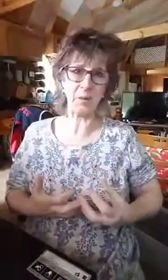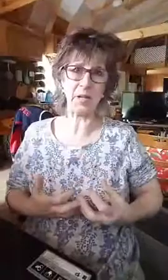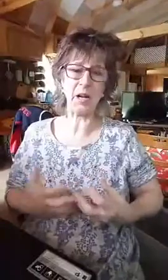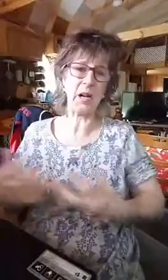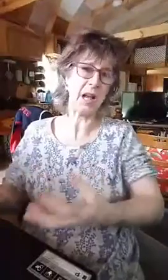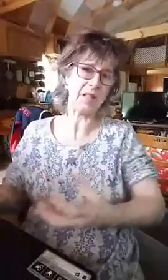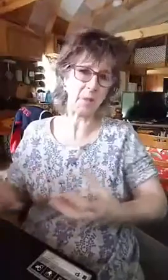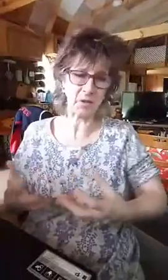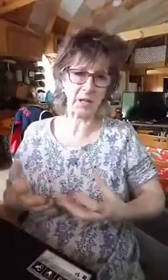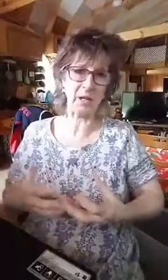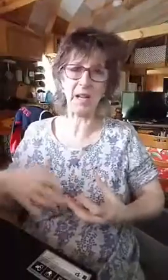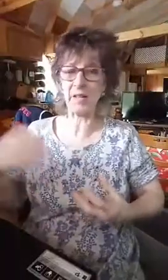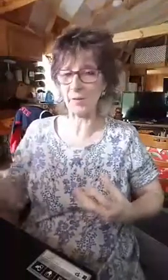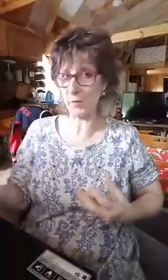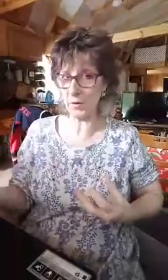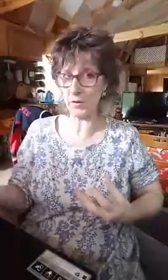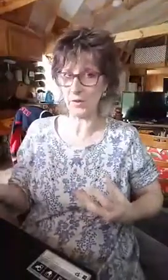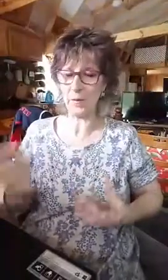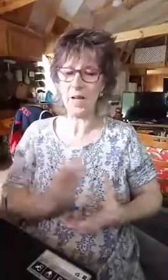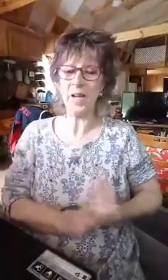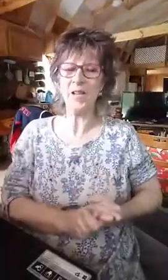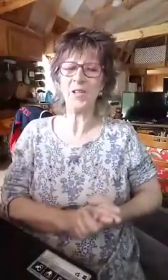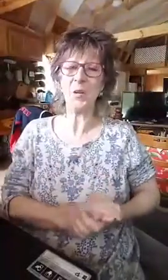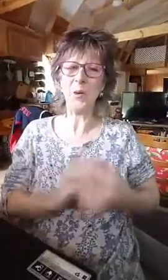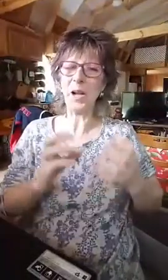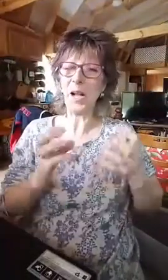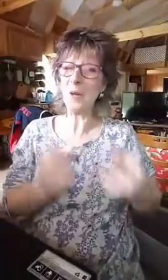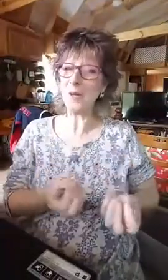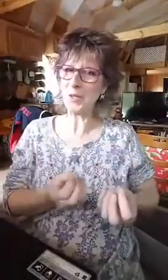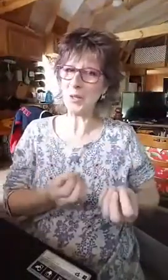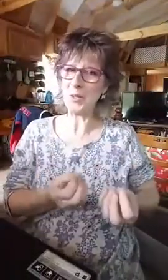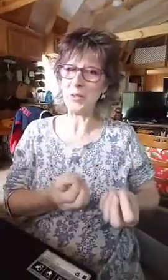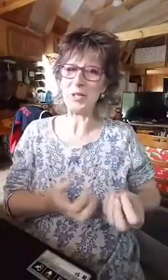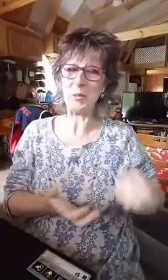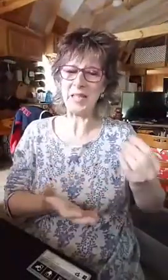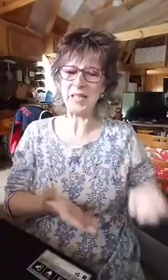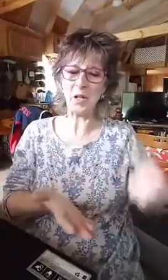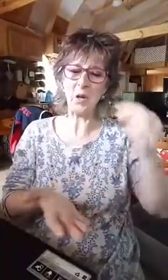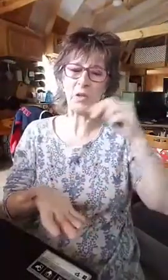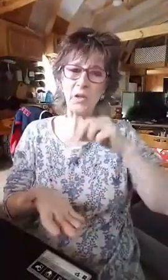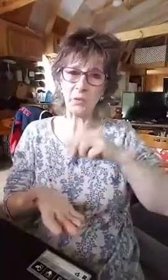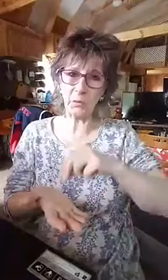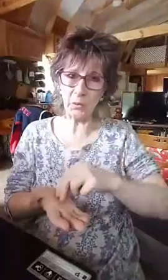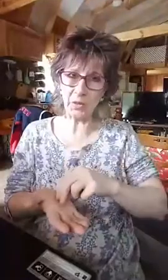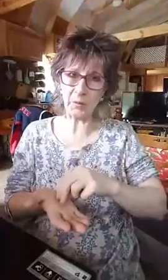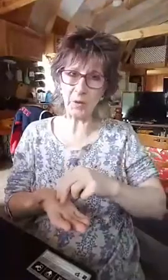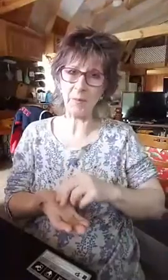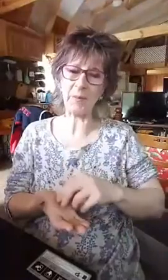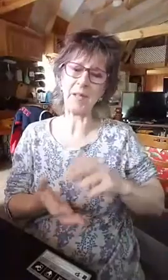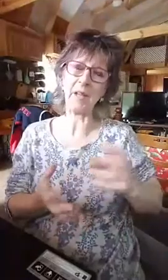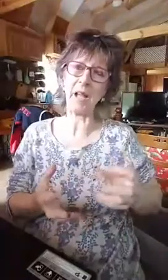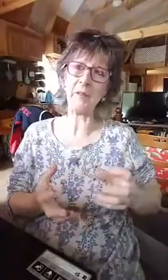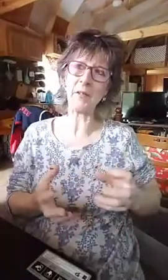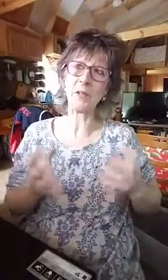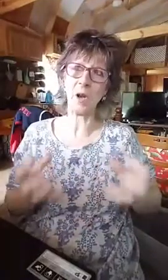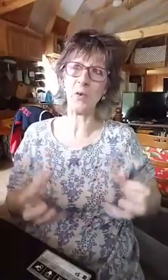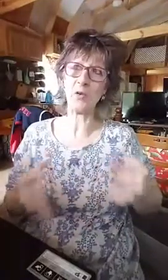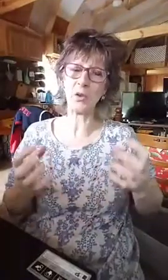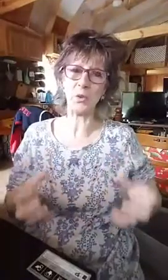they are and how special they are and how they have a future. So what I want to show you is we need to go to the root of the problem. And a lot of us go to